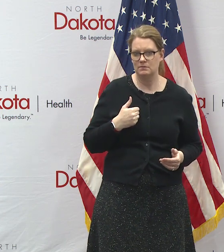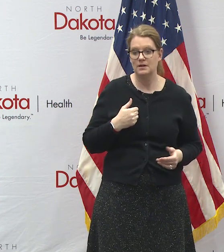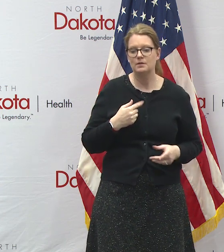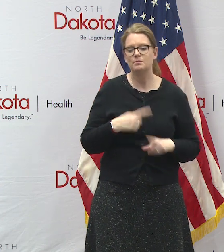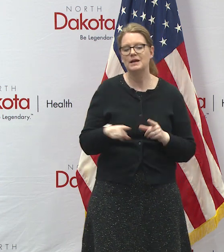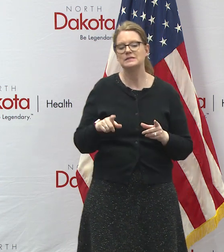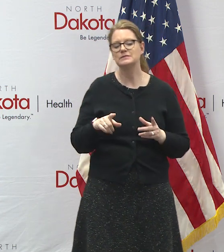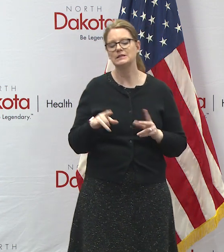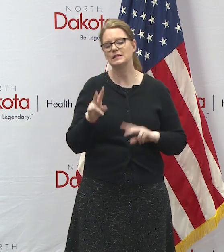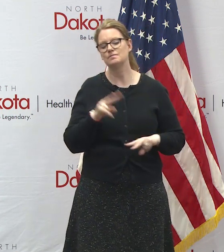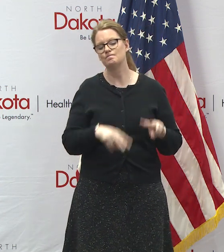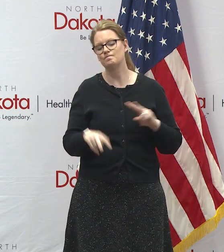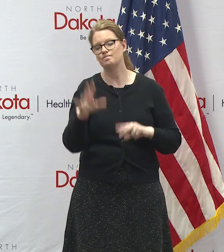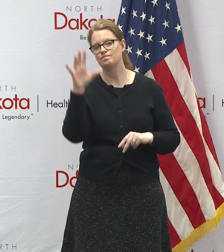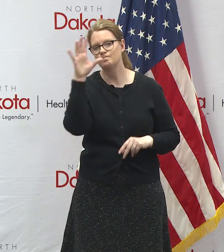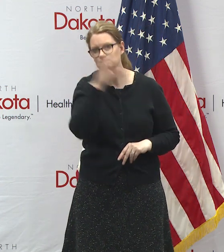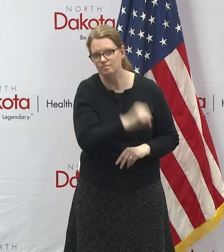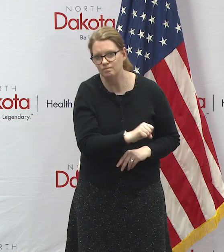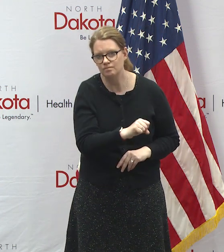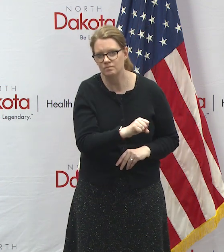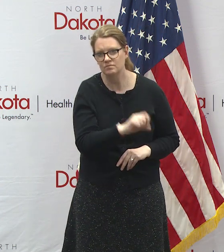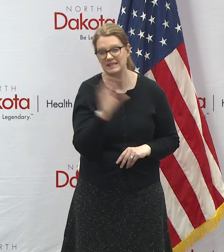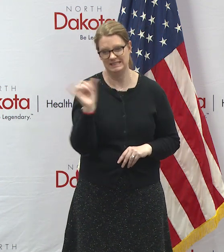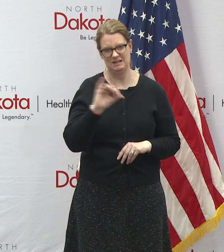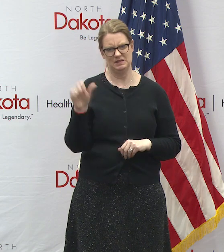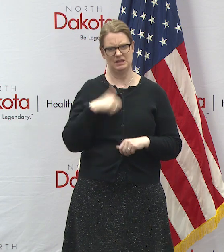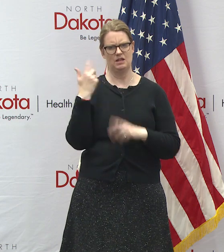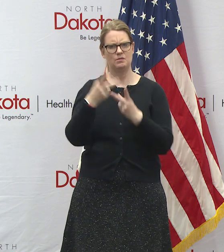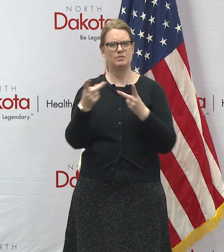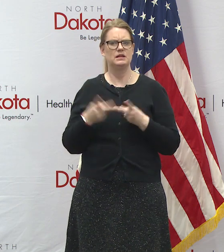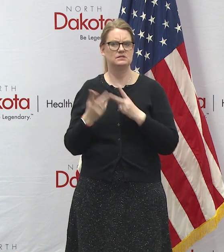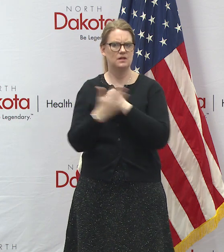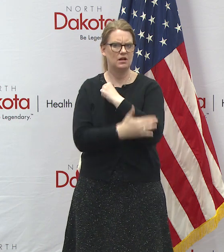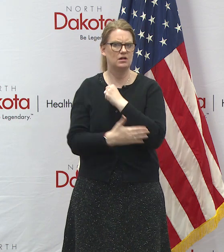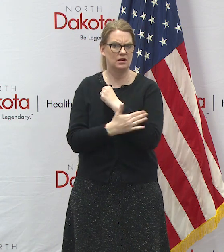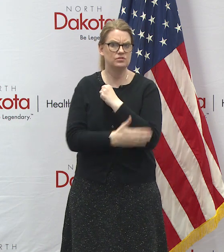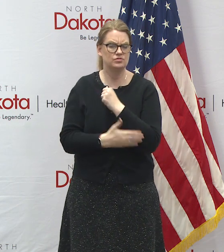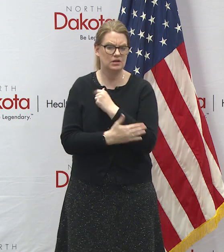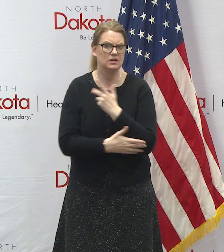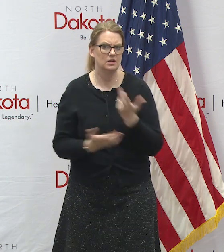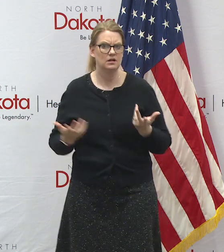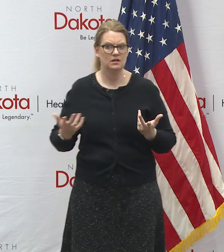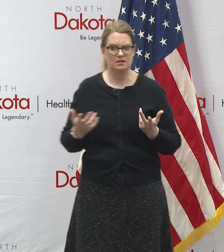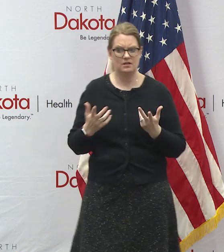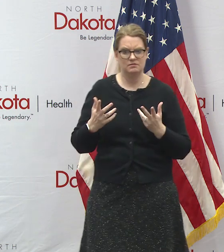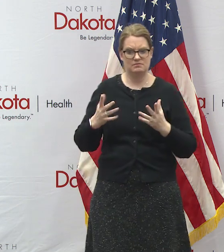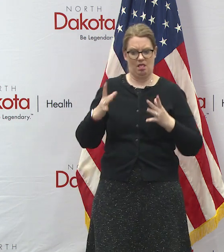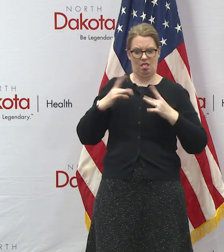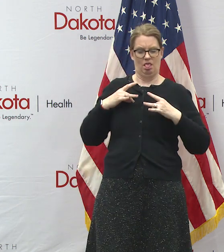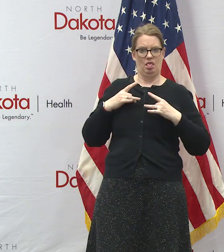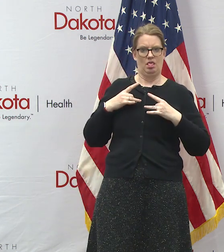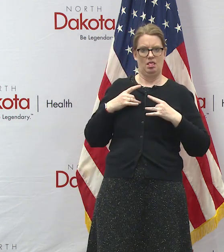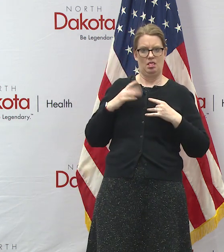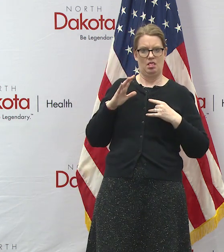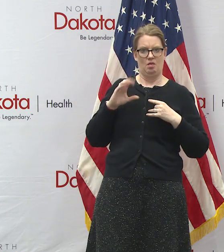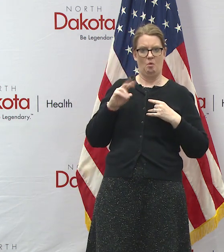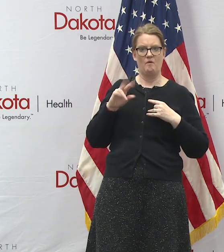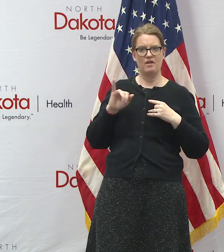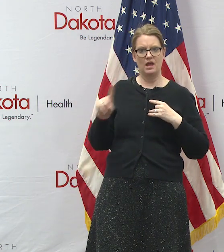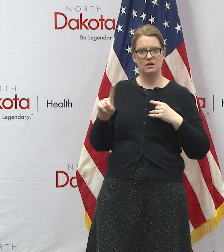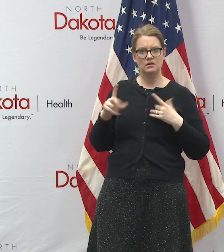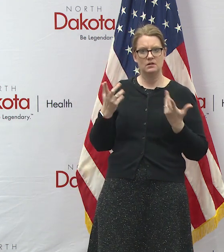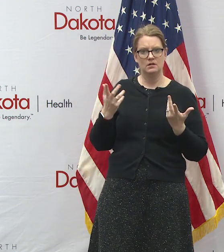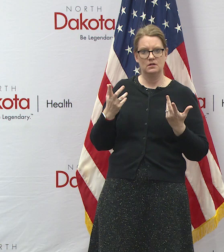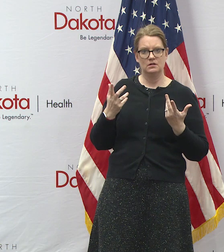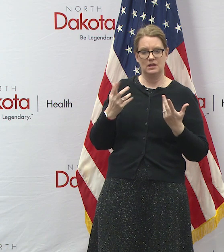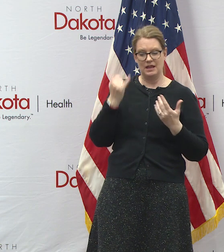other places in the country the majority of the people uh that that can that that contract covid the majority of the people if you don't